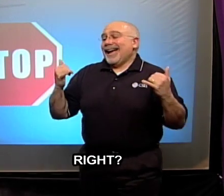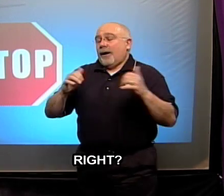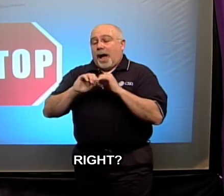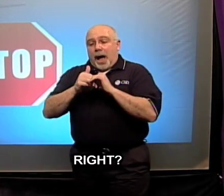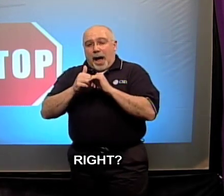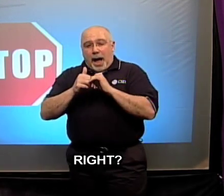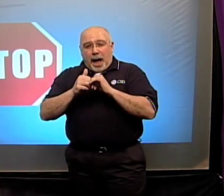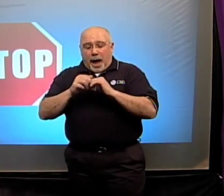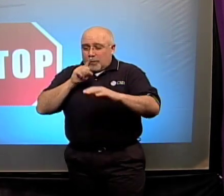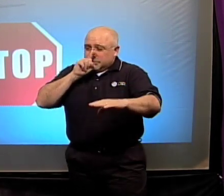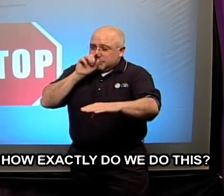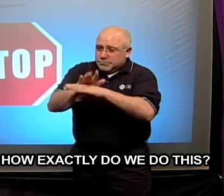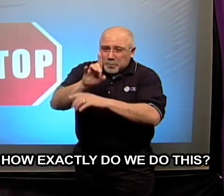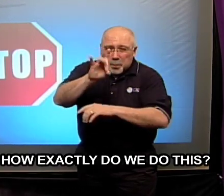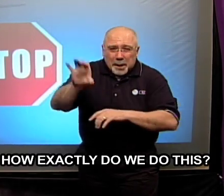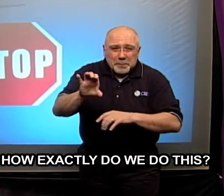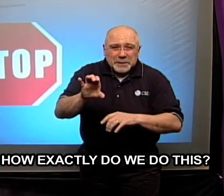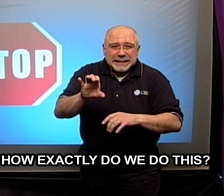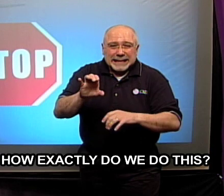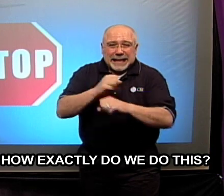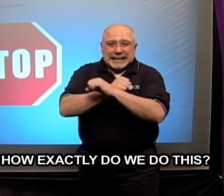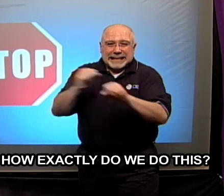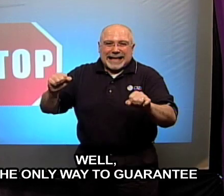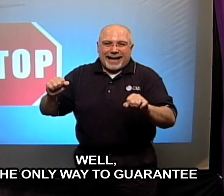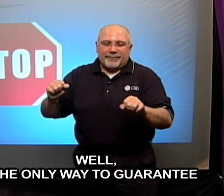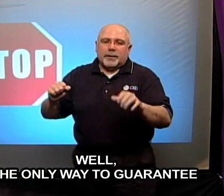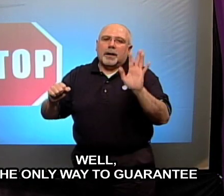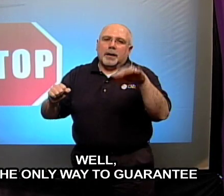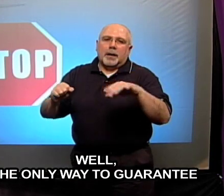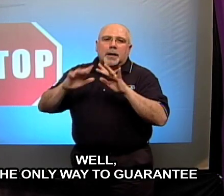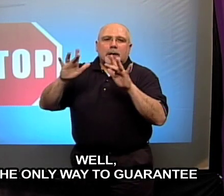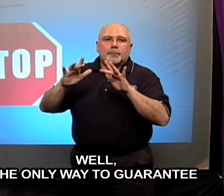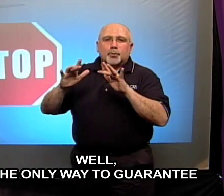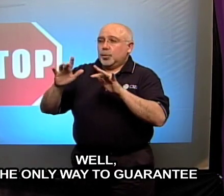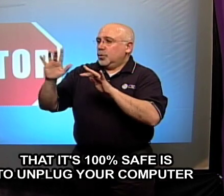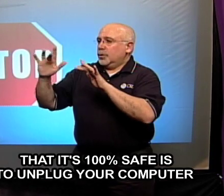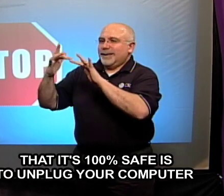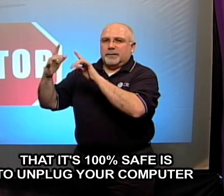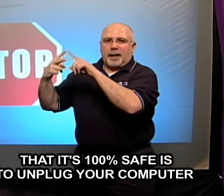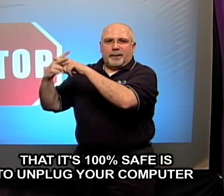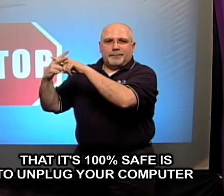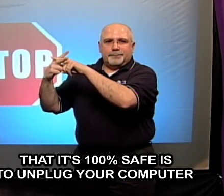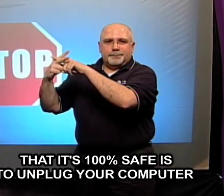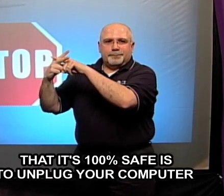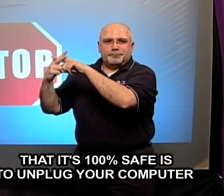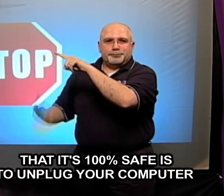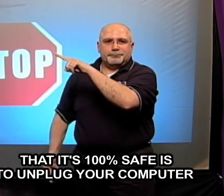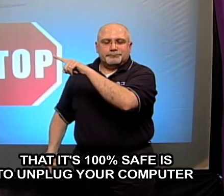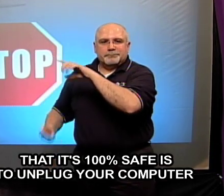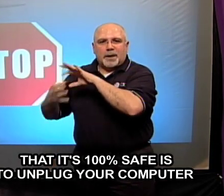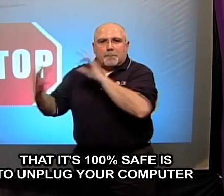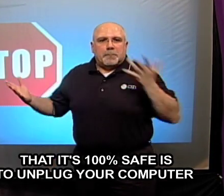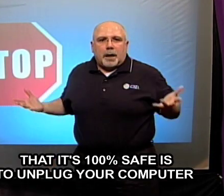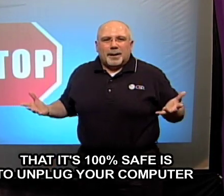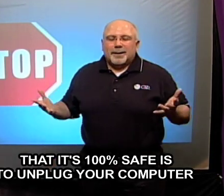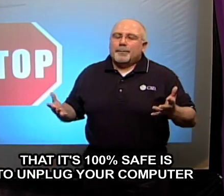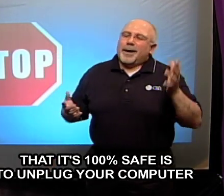so how exactly do we do this well the only way to guarantee that it's a hundred percent safe is to